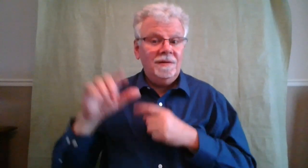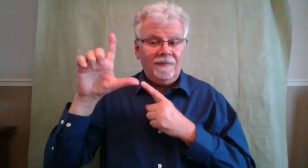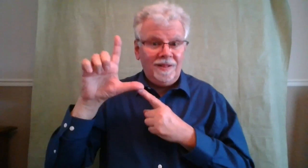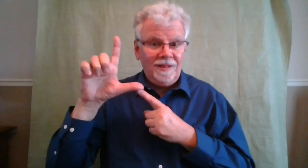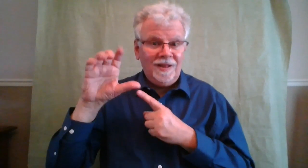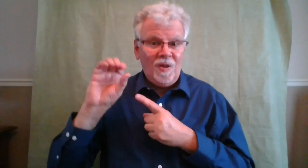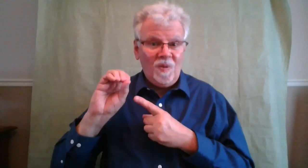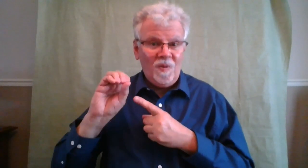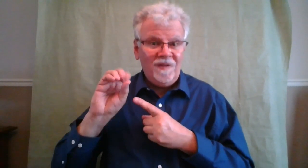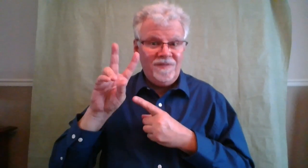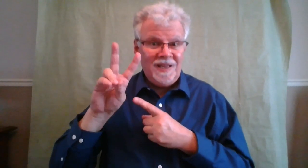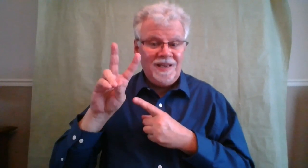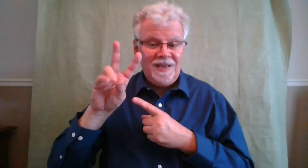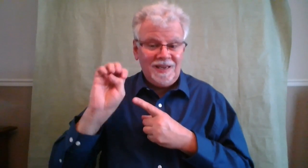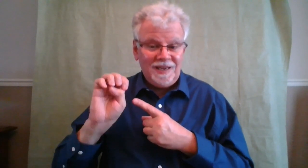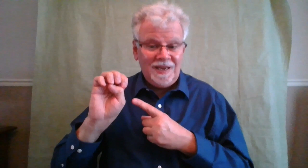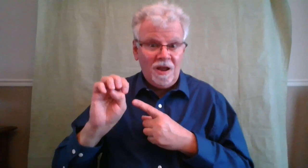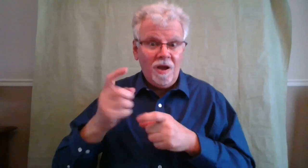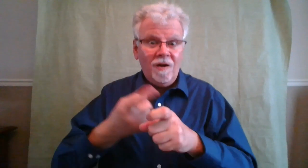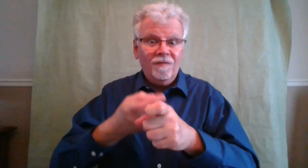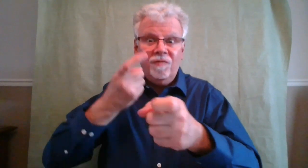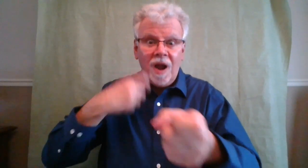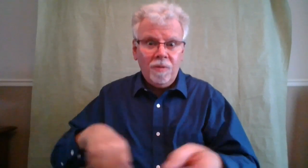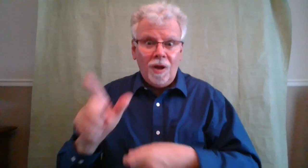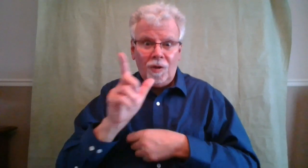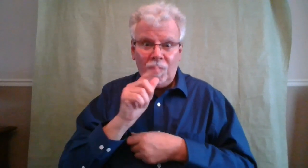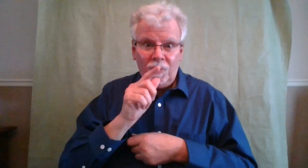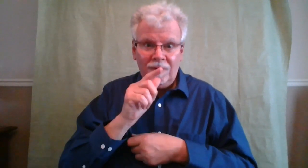because love is of God.